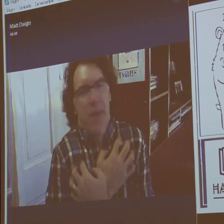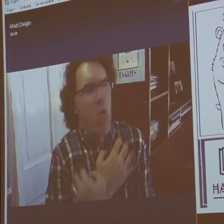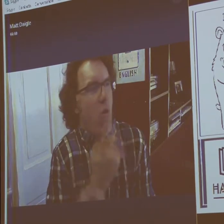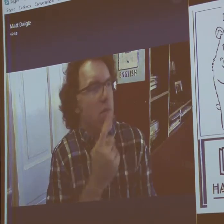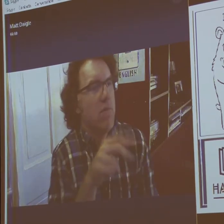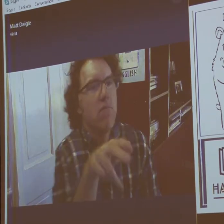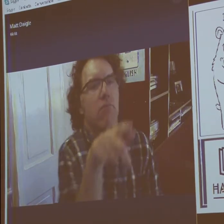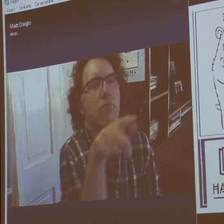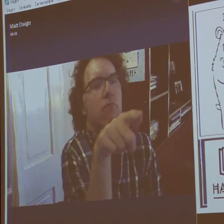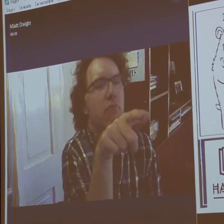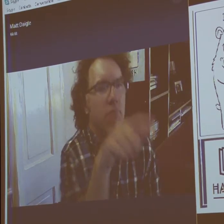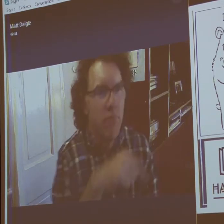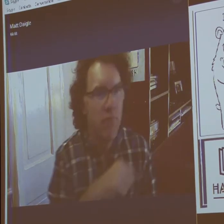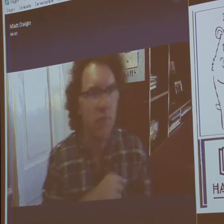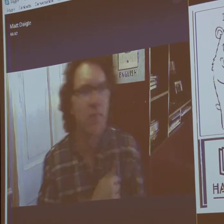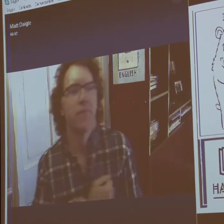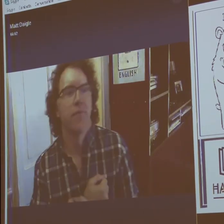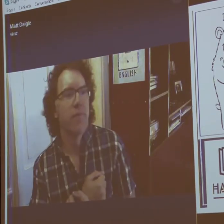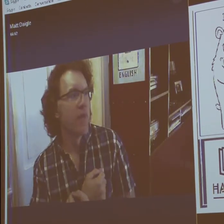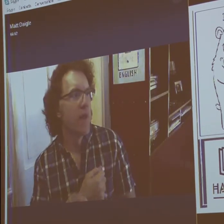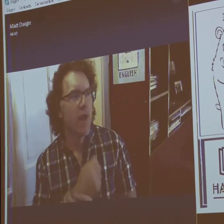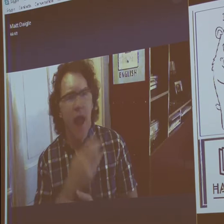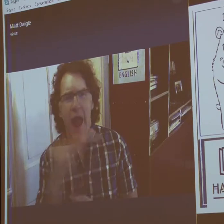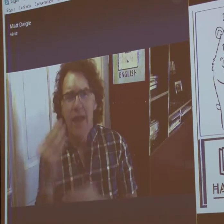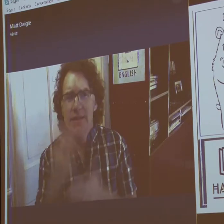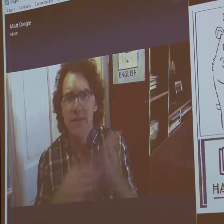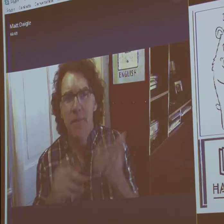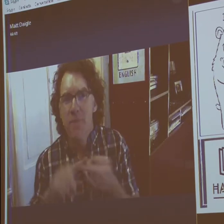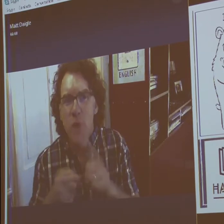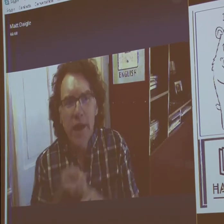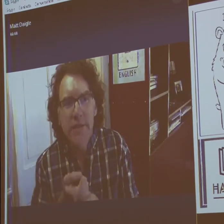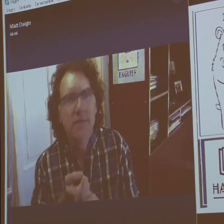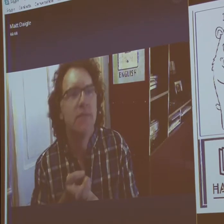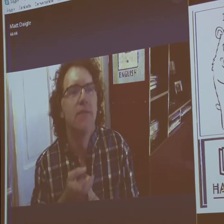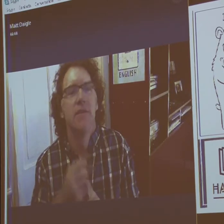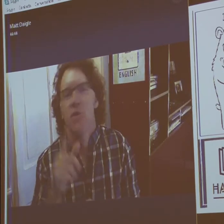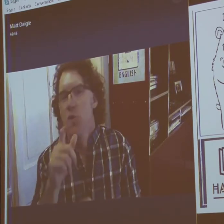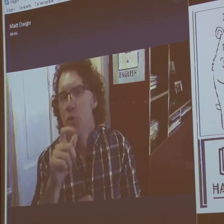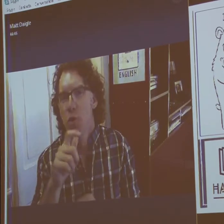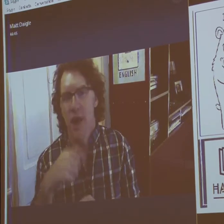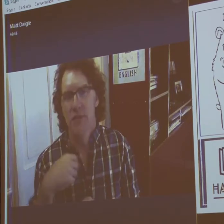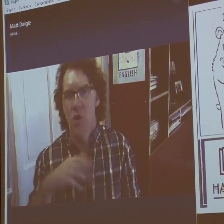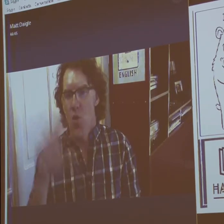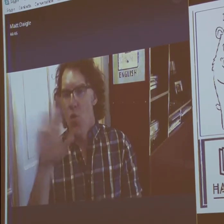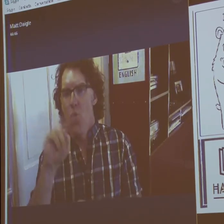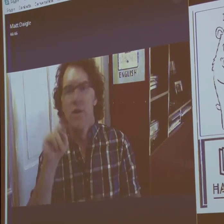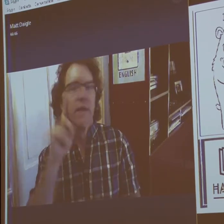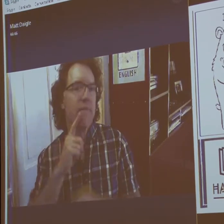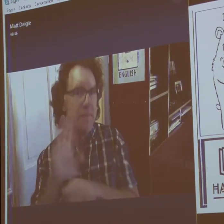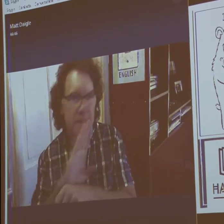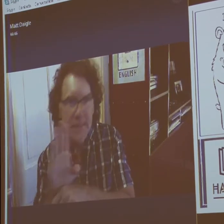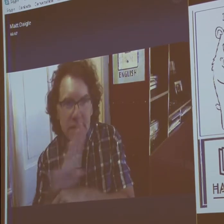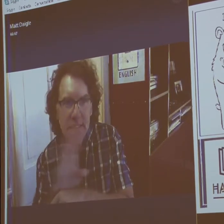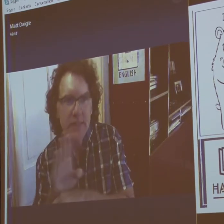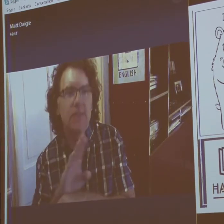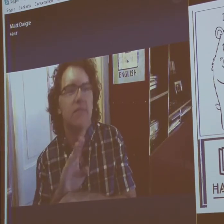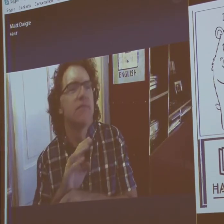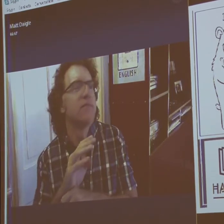would use hand shapes, sign language in the logo designs, in the text. Some of friends that I had